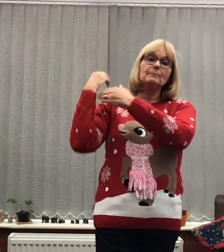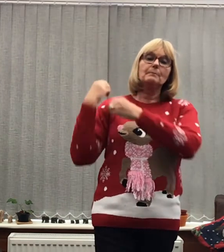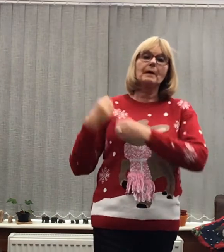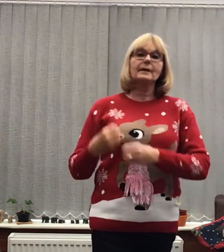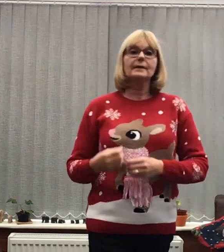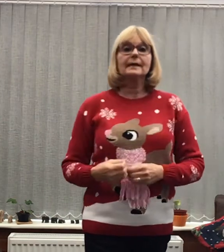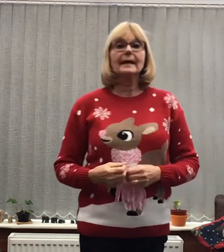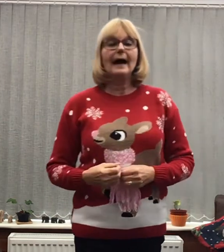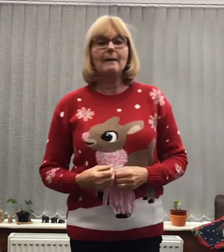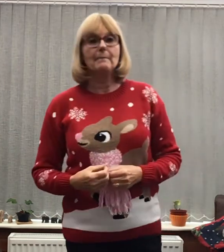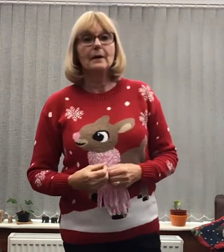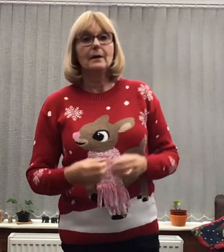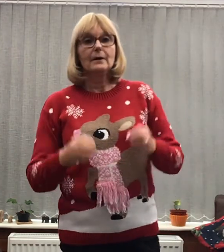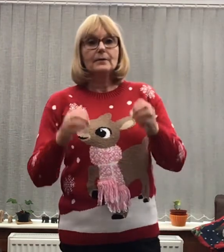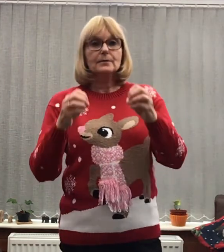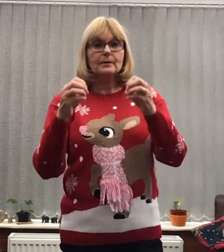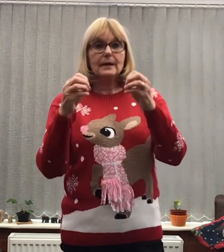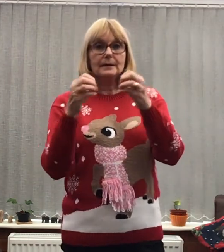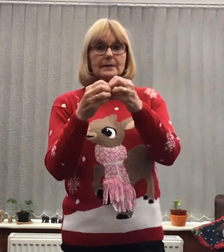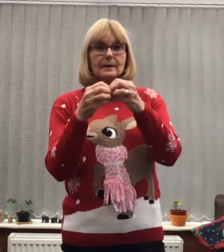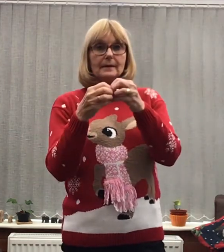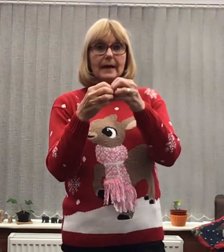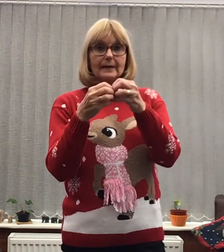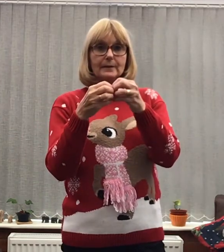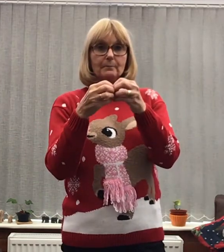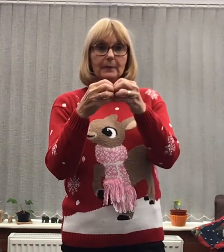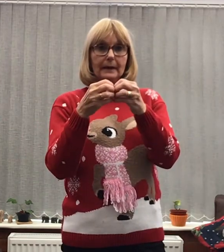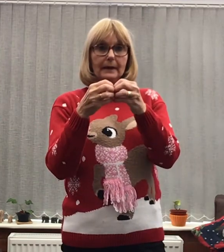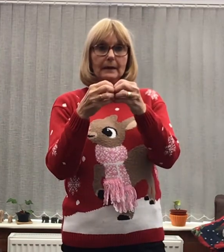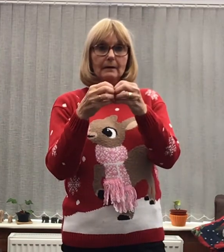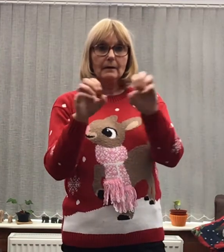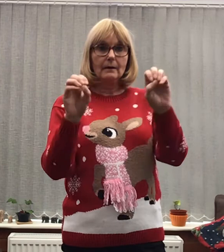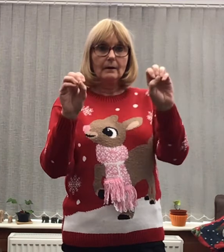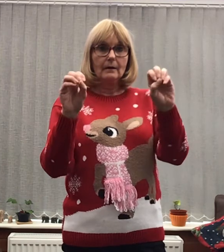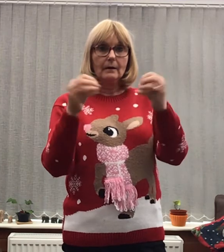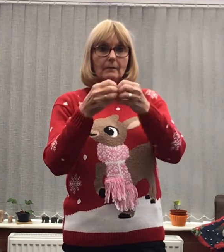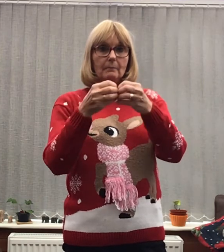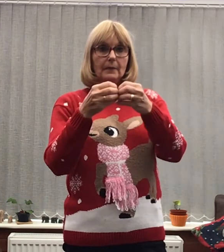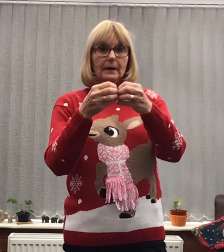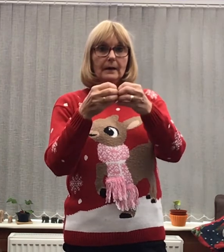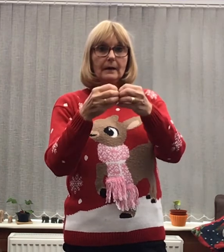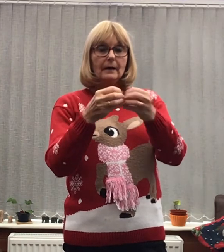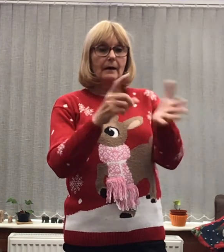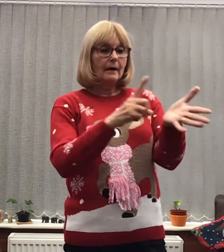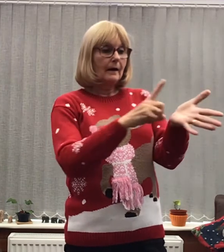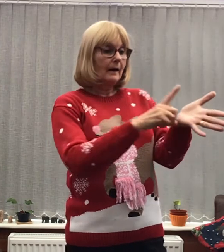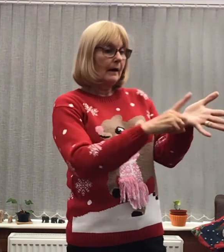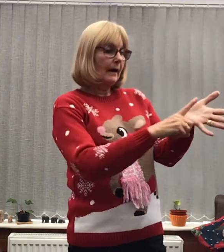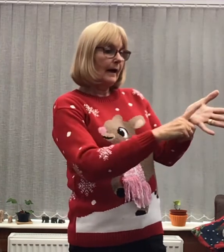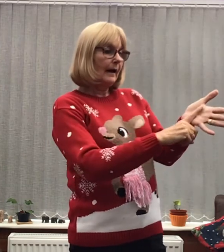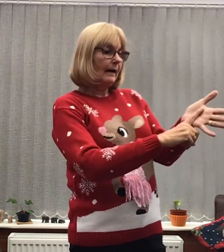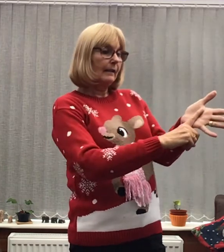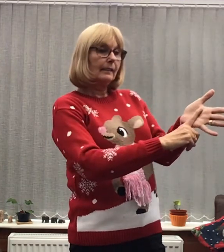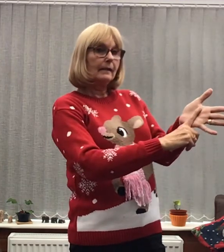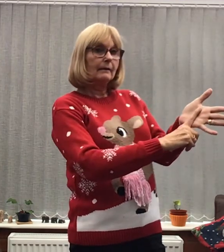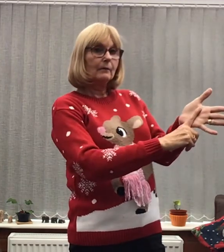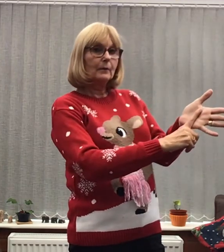Bethlehem So that's the letter B B L One